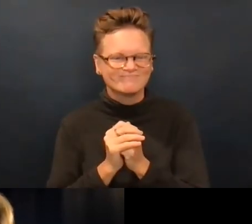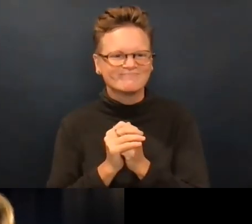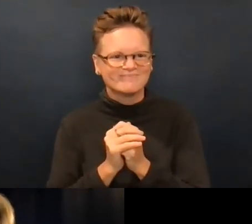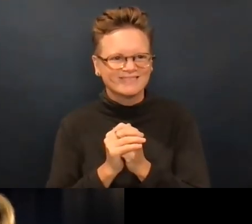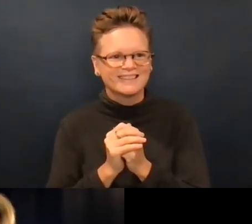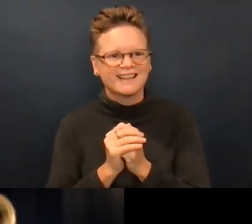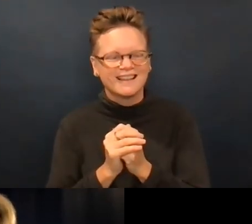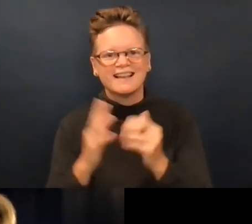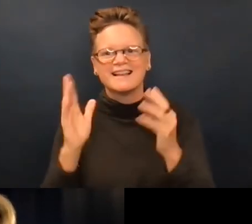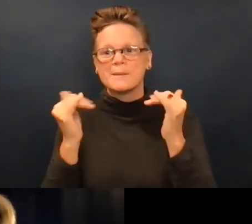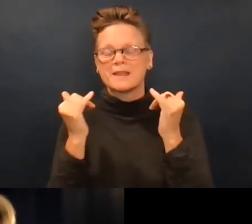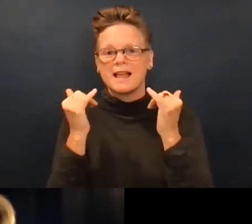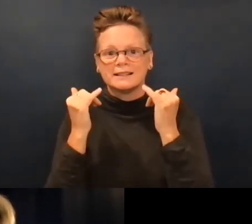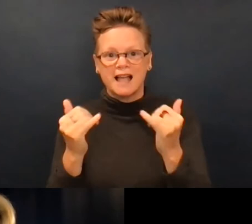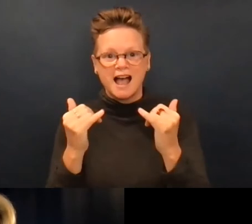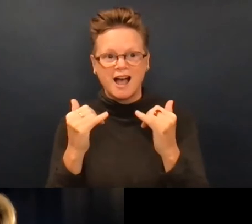on various topics.